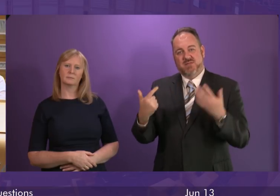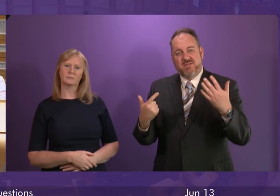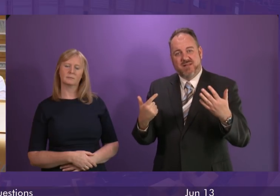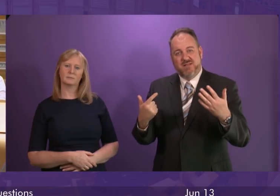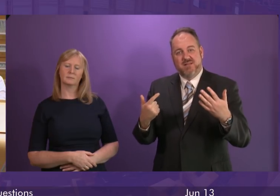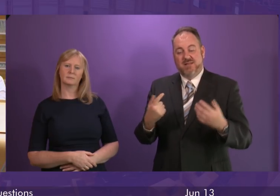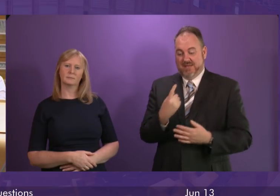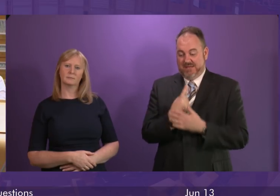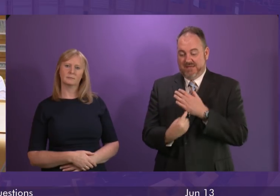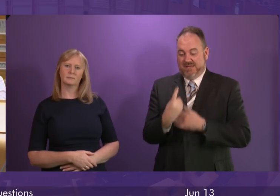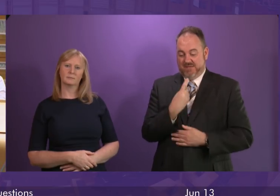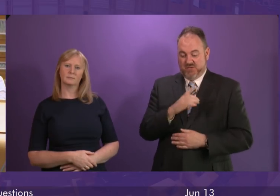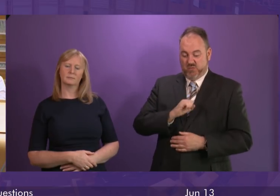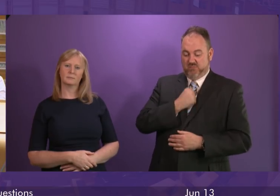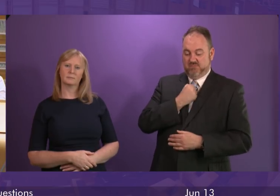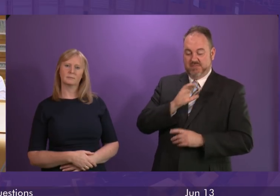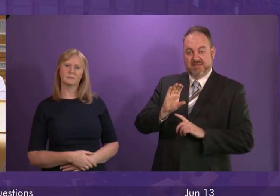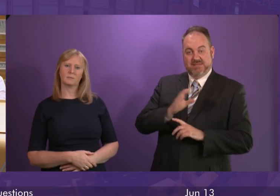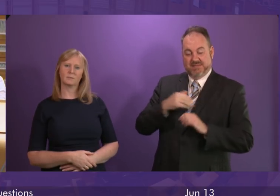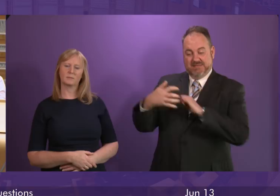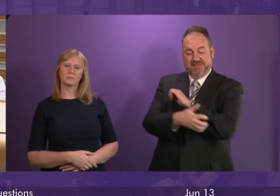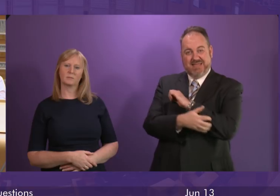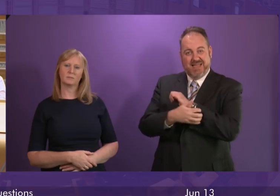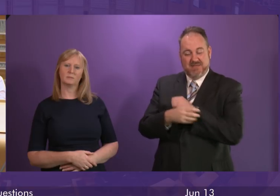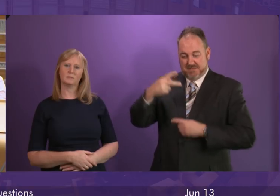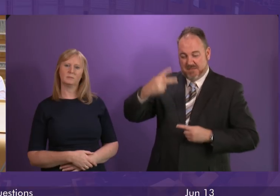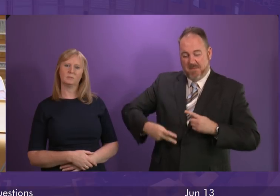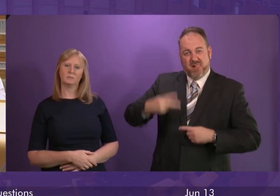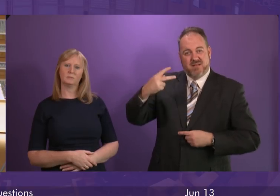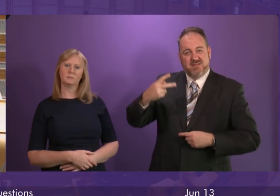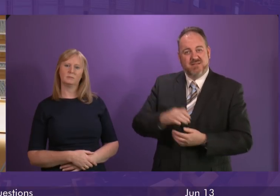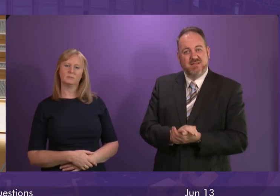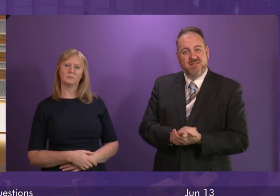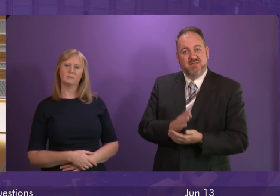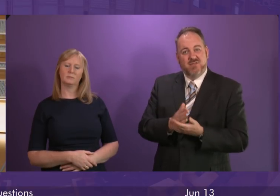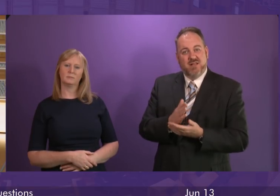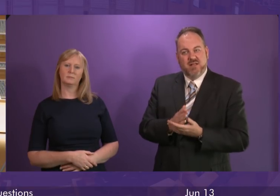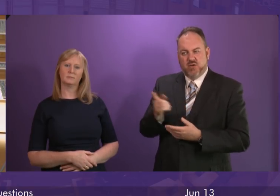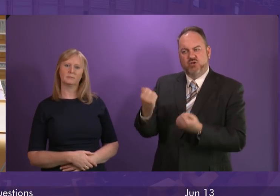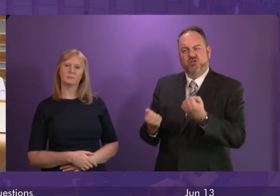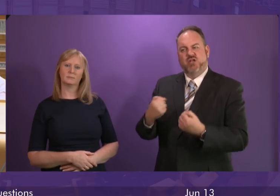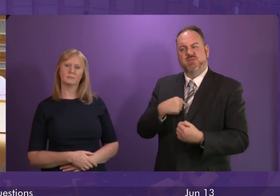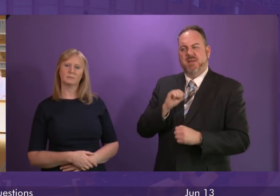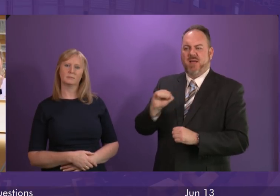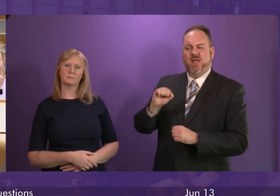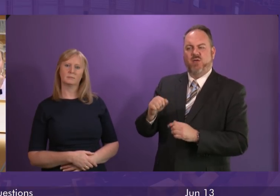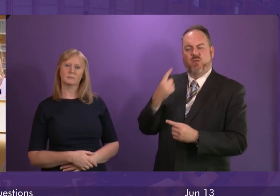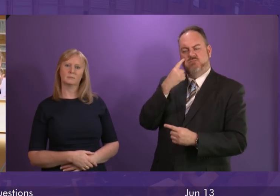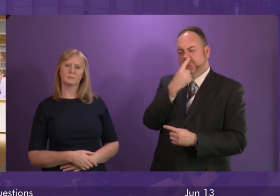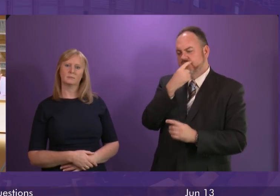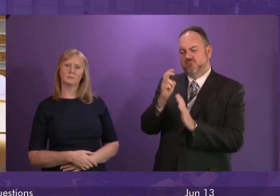more than double what it was when the SNP came to power. When the First Minister says judge her by her record on education,